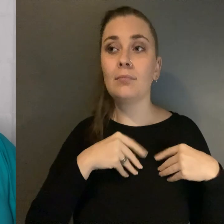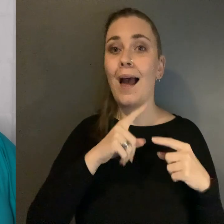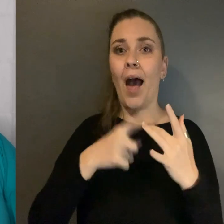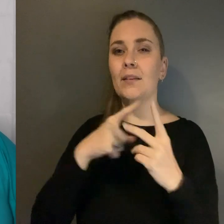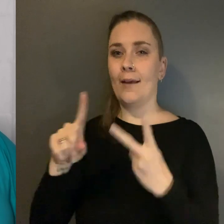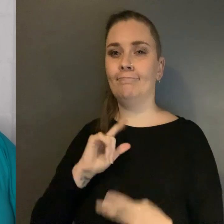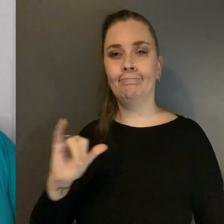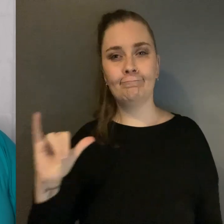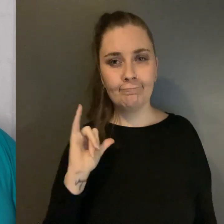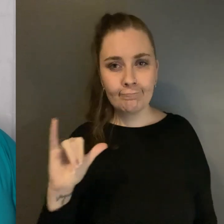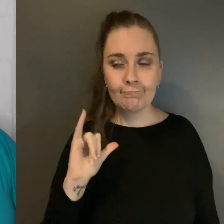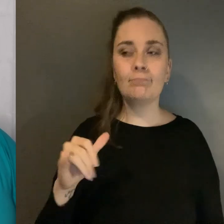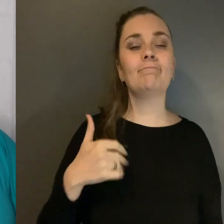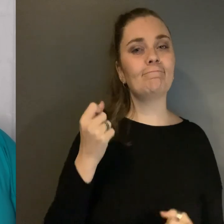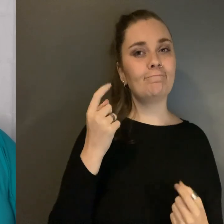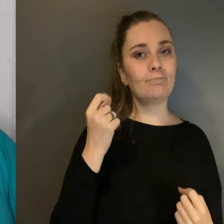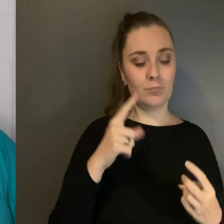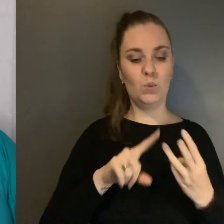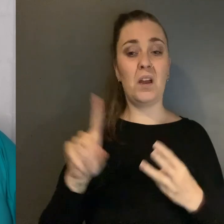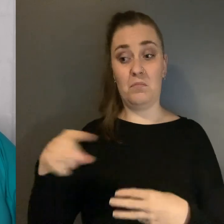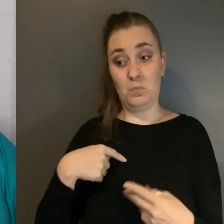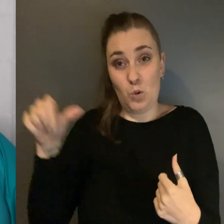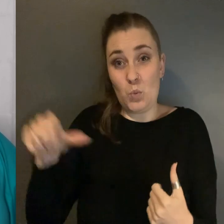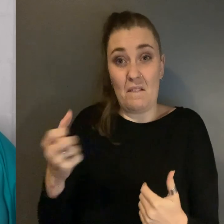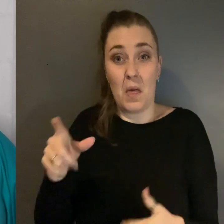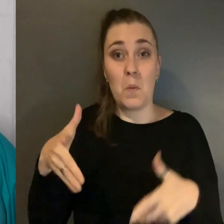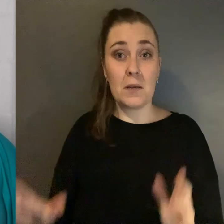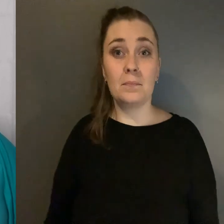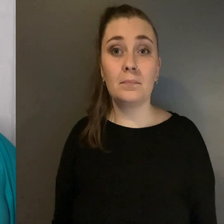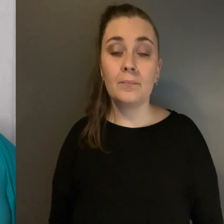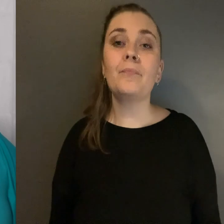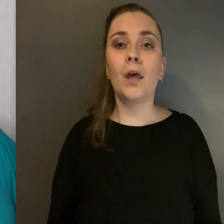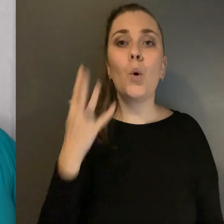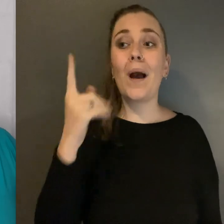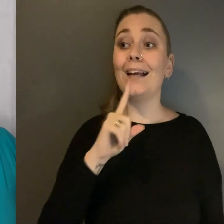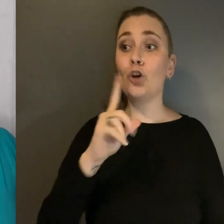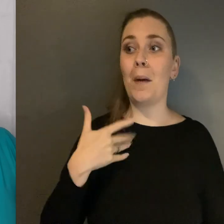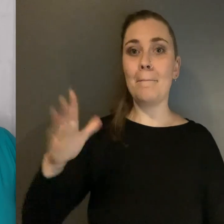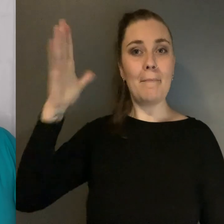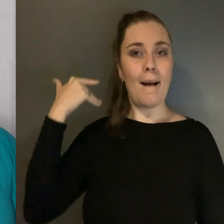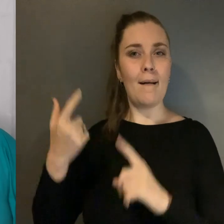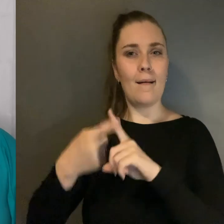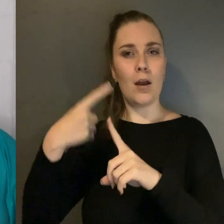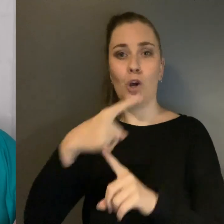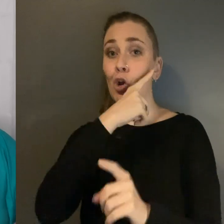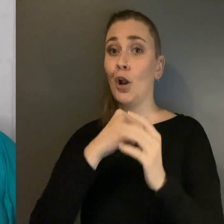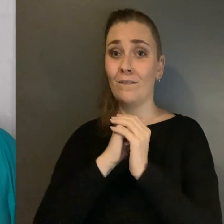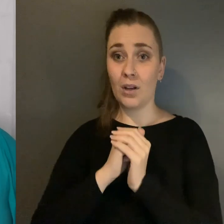relate to you deserved it. When I told my then girlfriend about the time I was assaulted